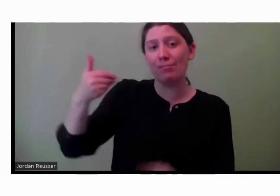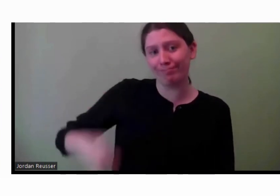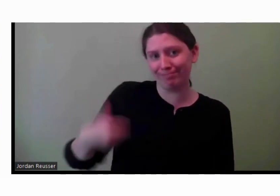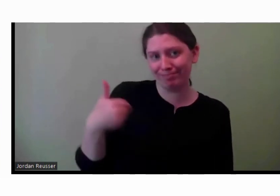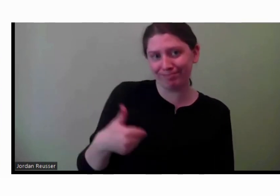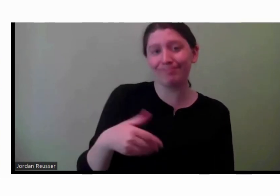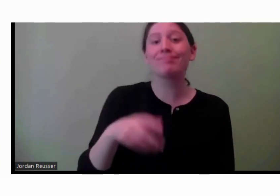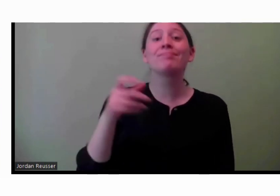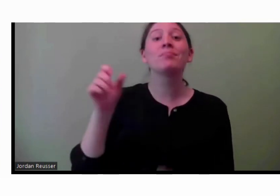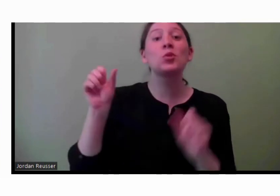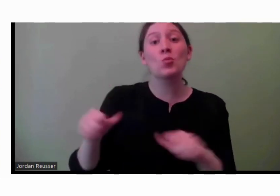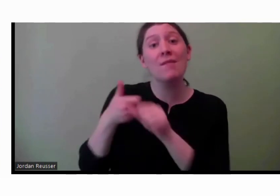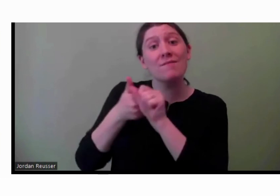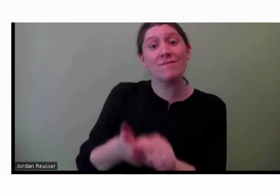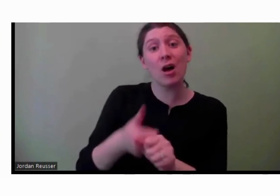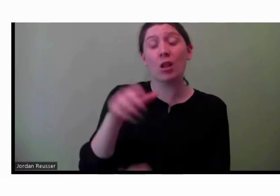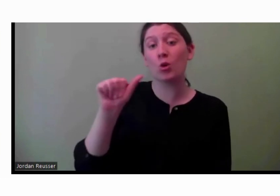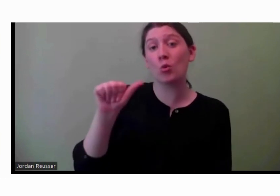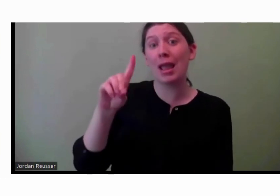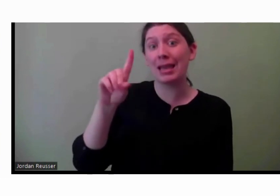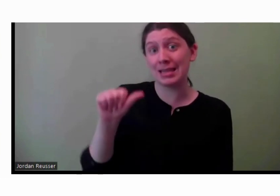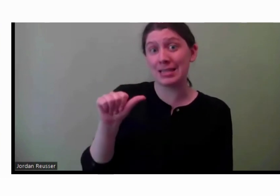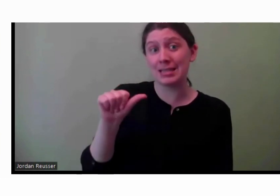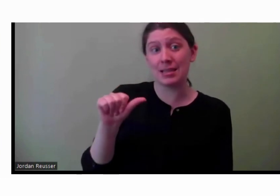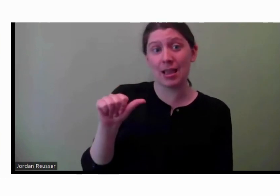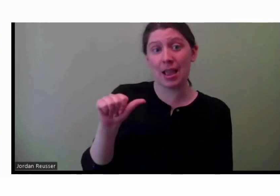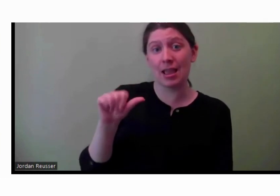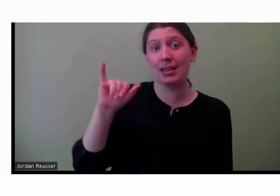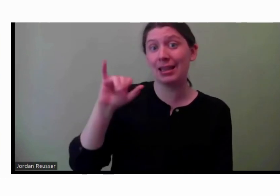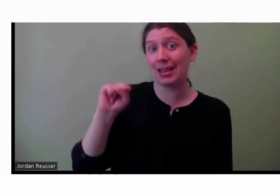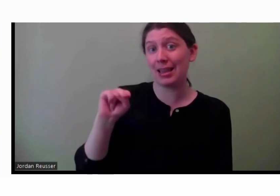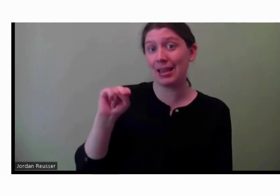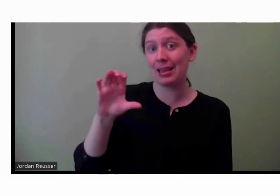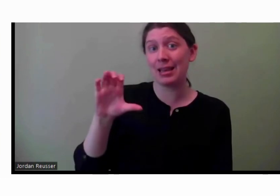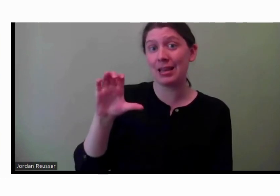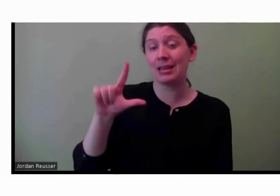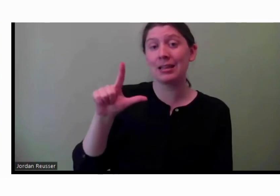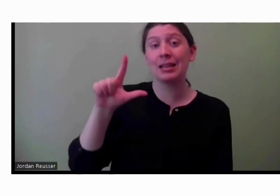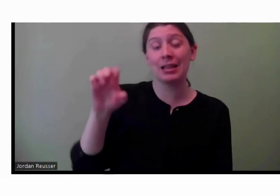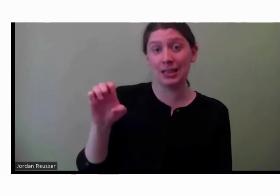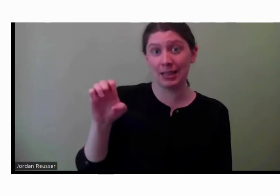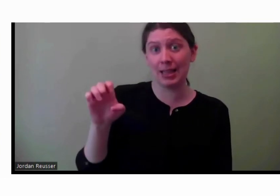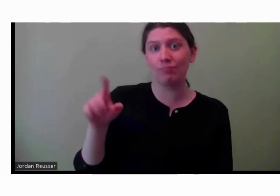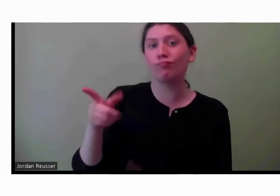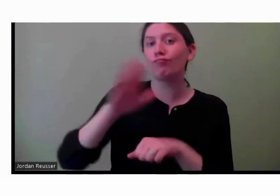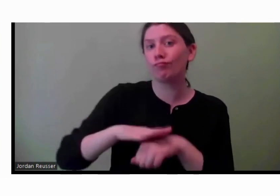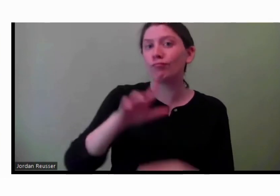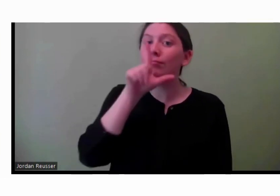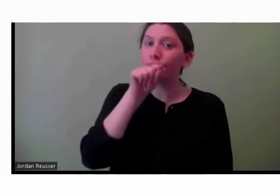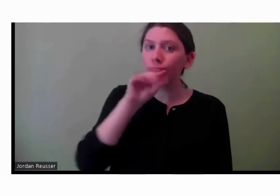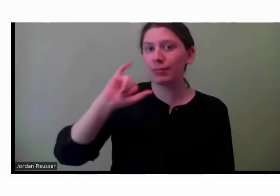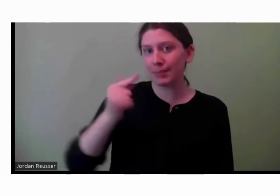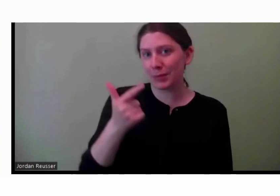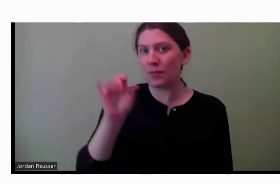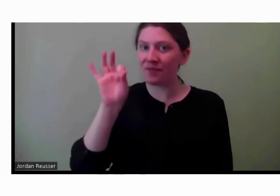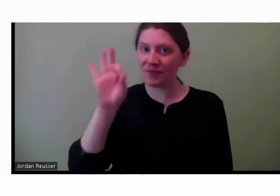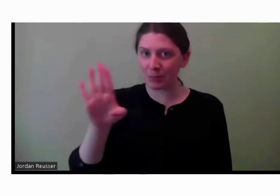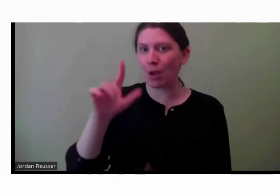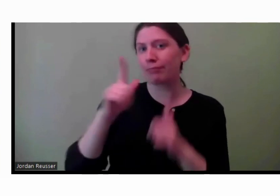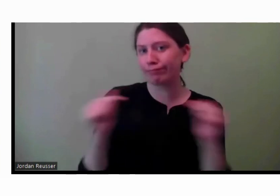and LinkedIn at ADAINCLE. That's at ADA in CLE. Or visit our